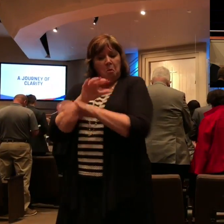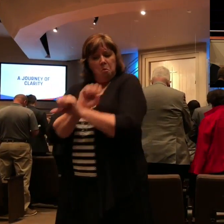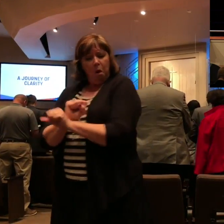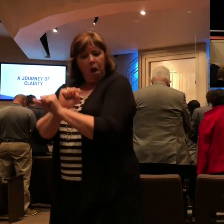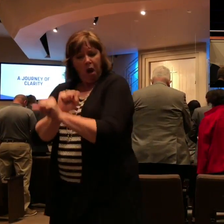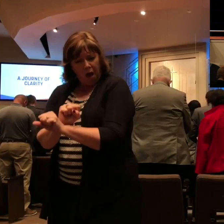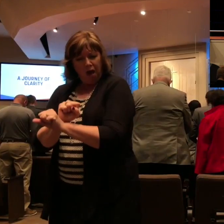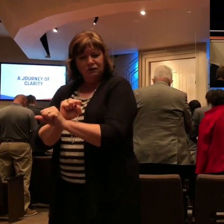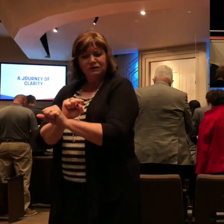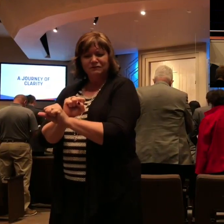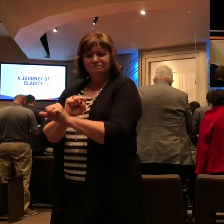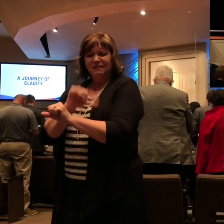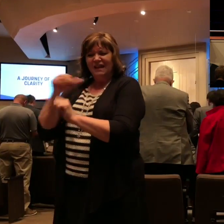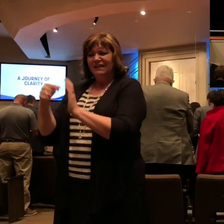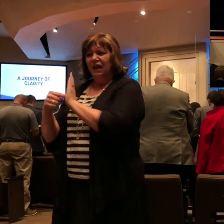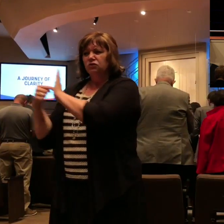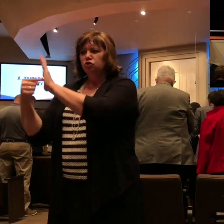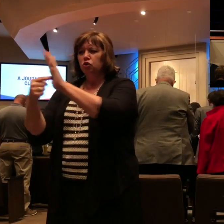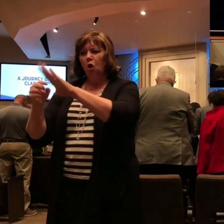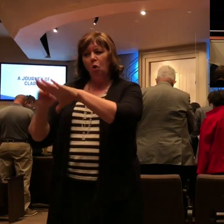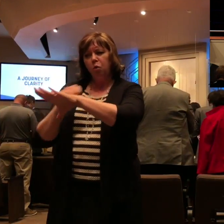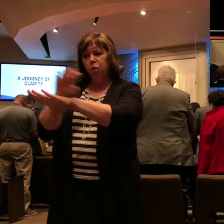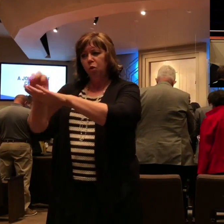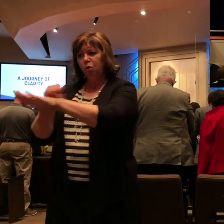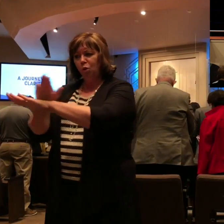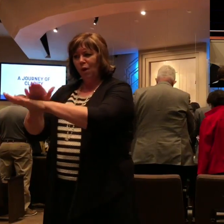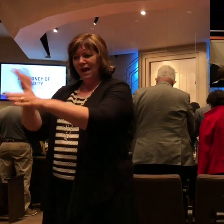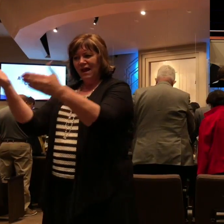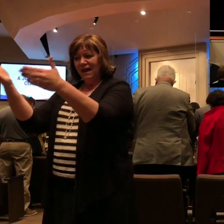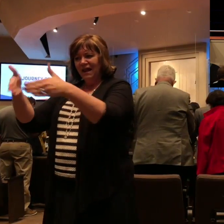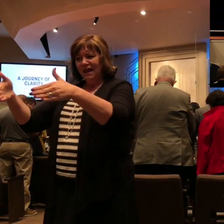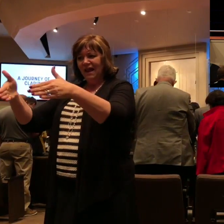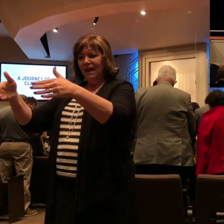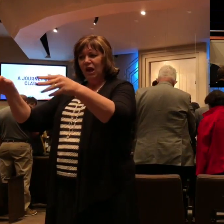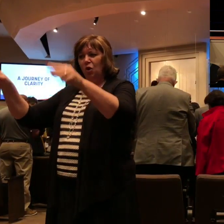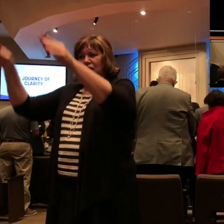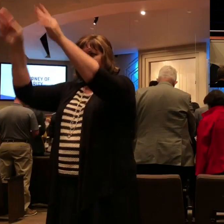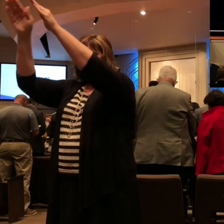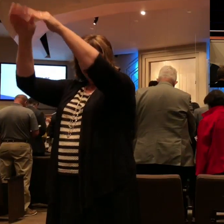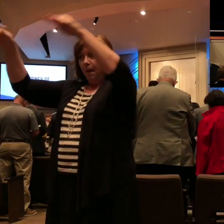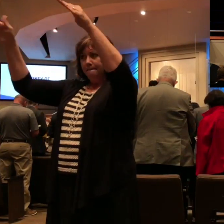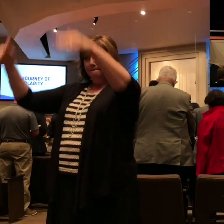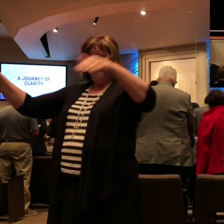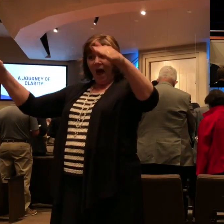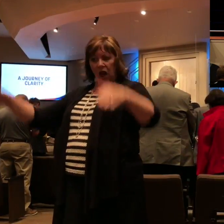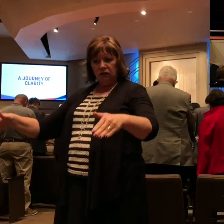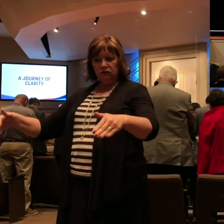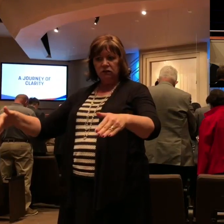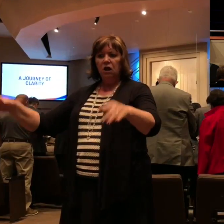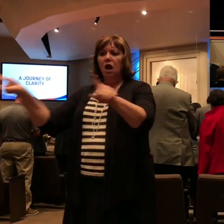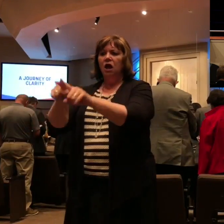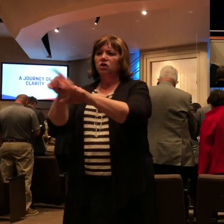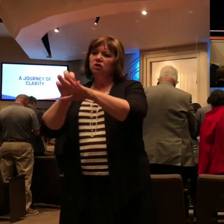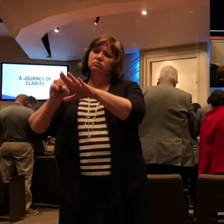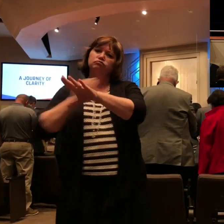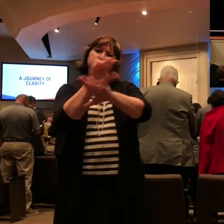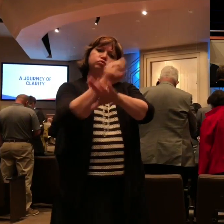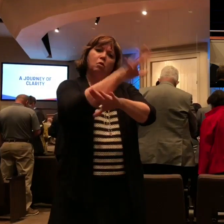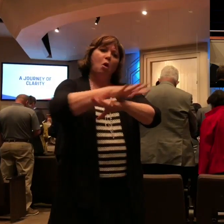manifest in all the palace and in all other places. And many of the brethren of the Lord waxing confident by my bonds are